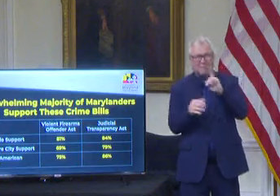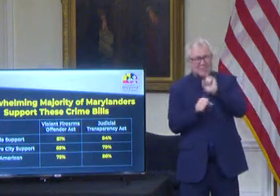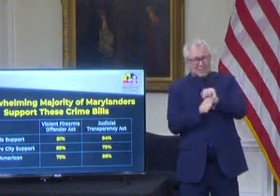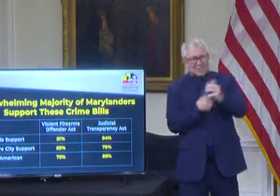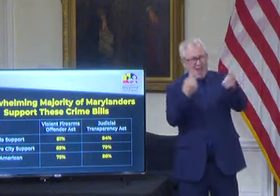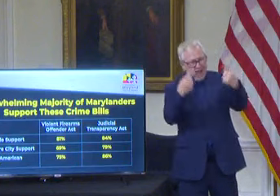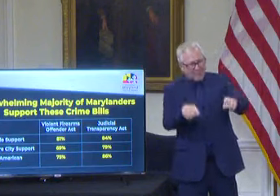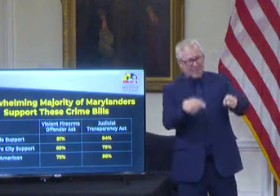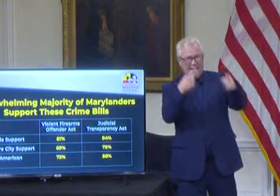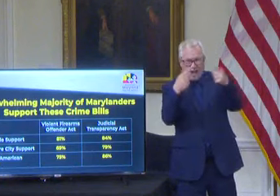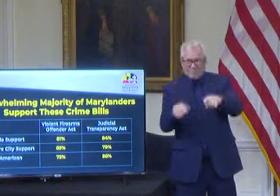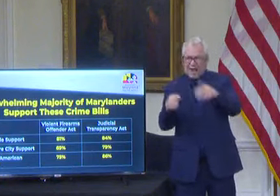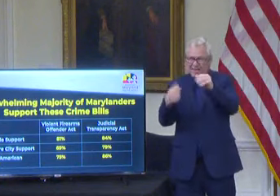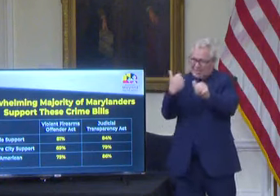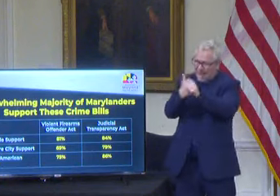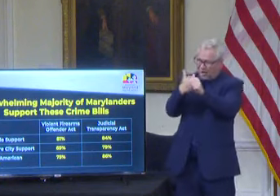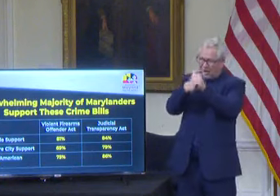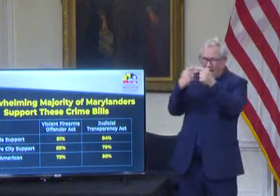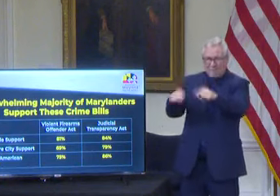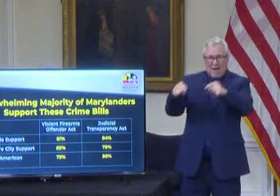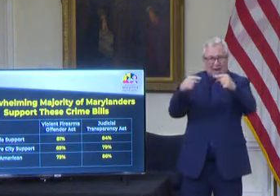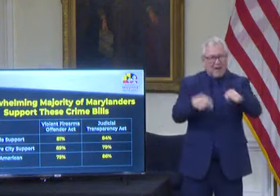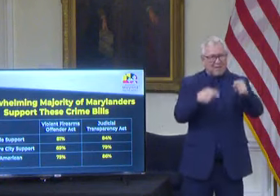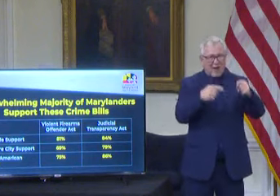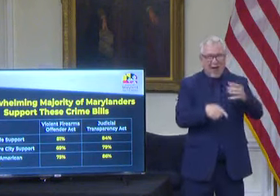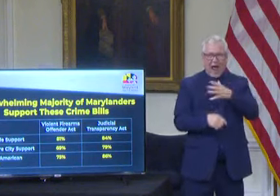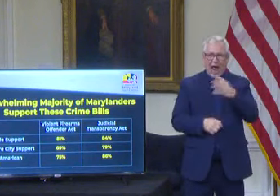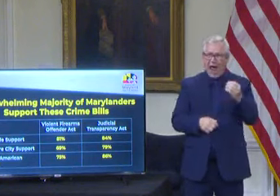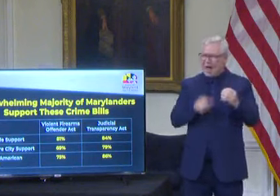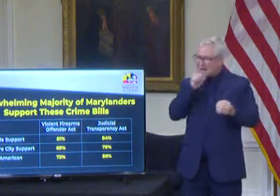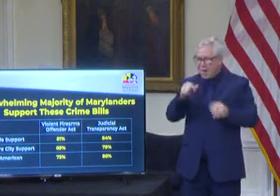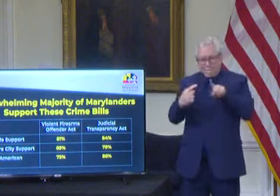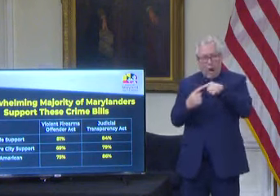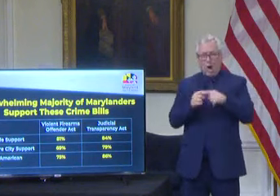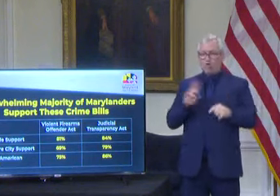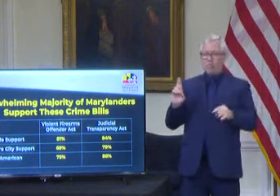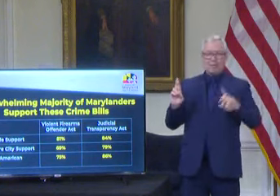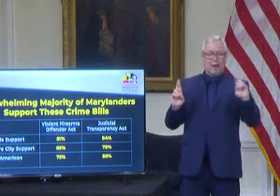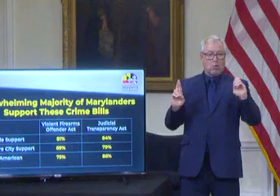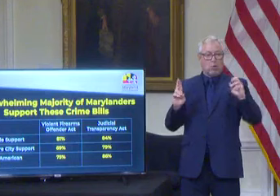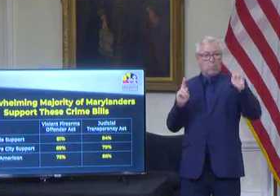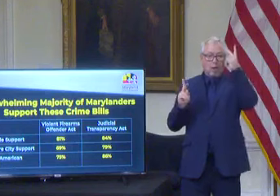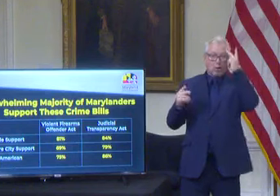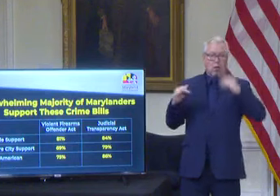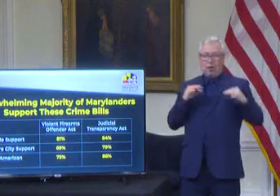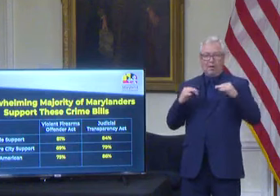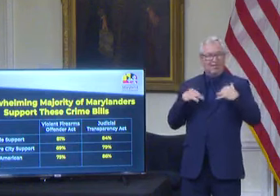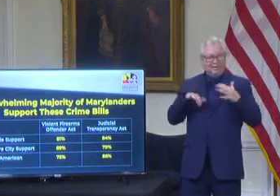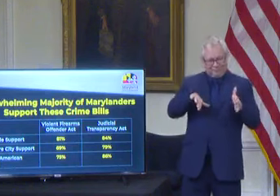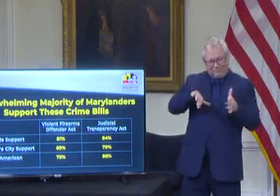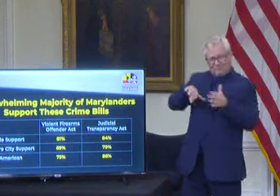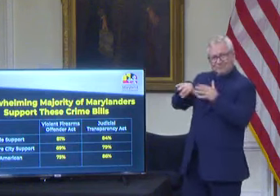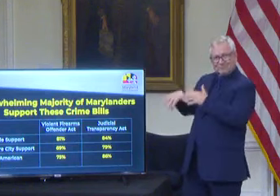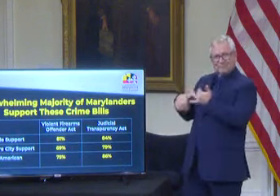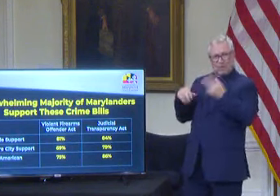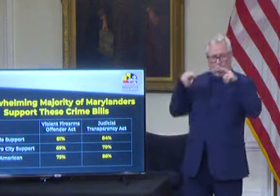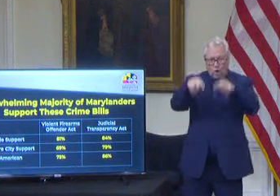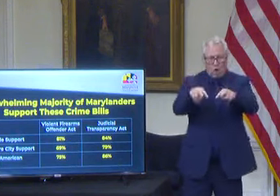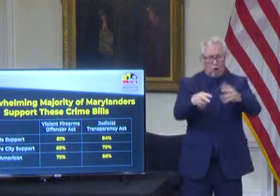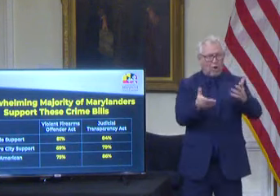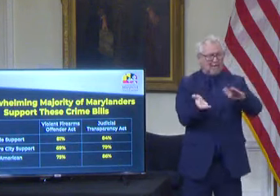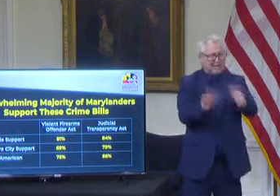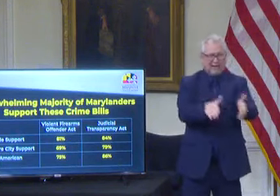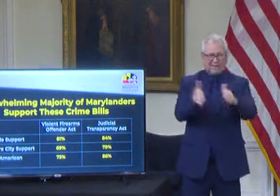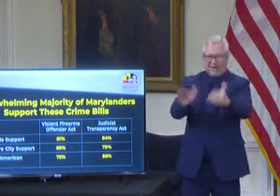It isn't a matter of Republicans versus Democrats. It's a matter of life and death. And it's not